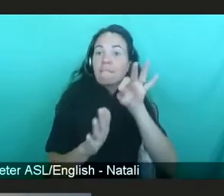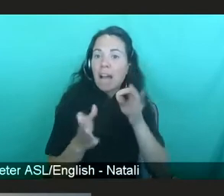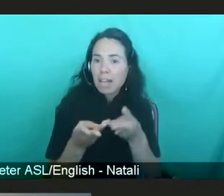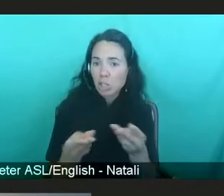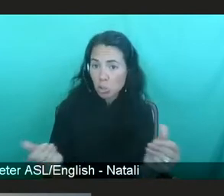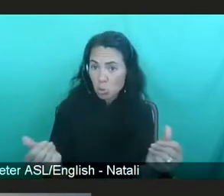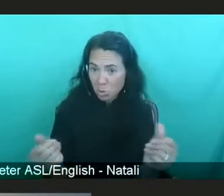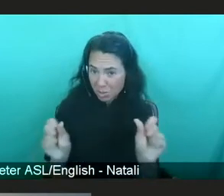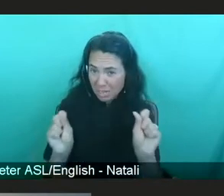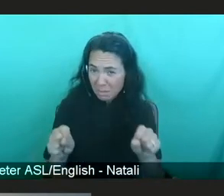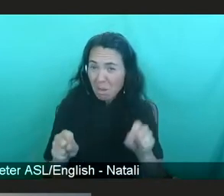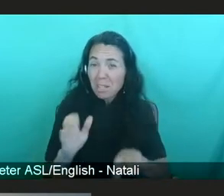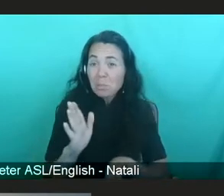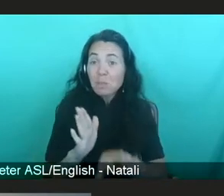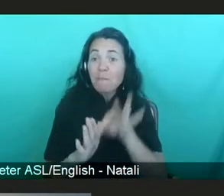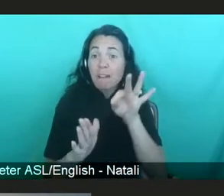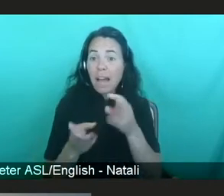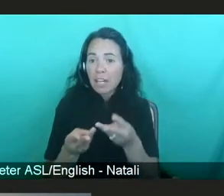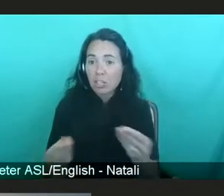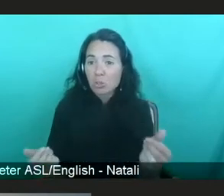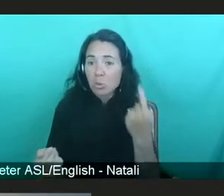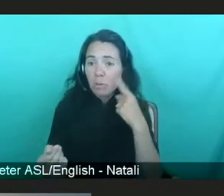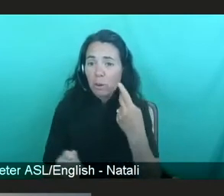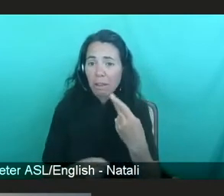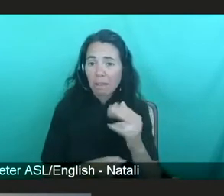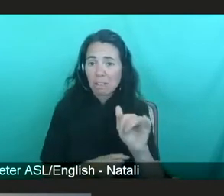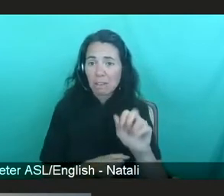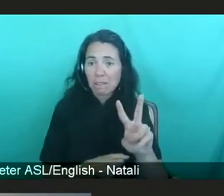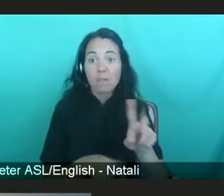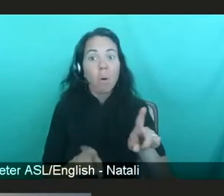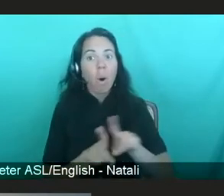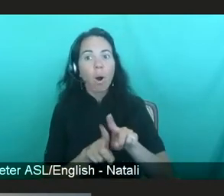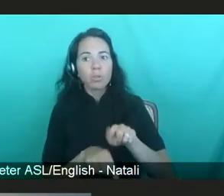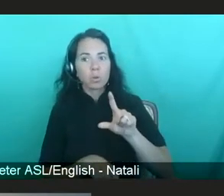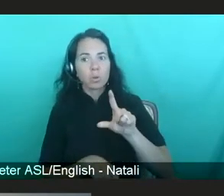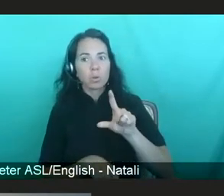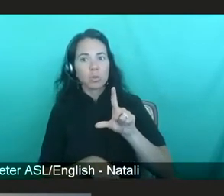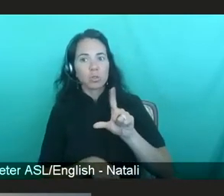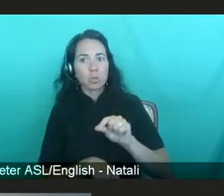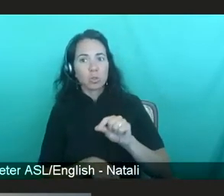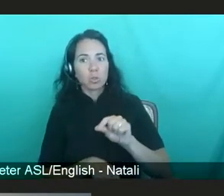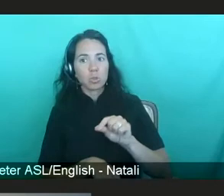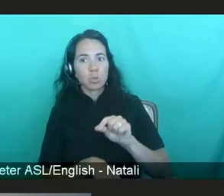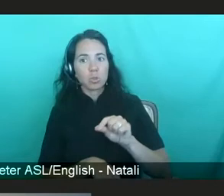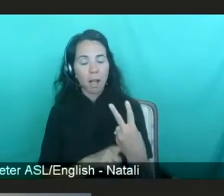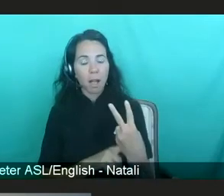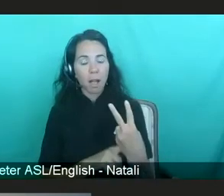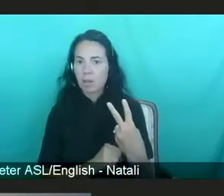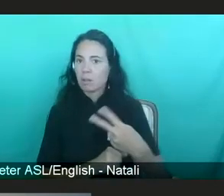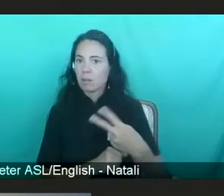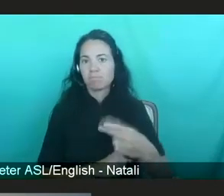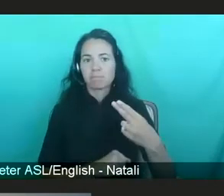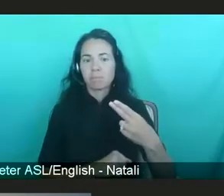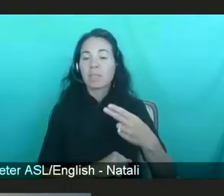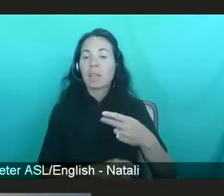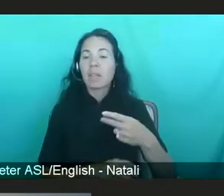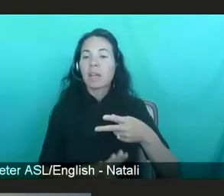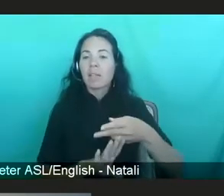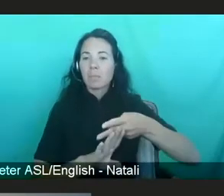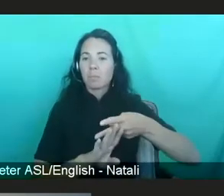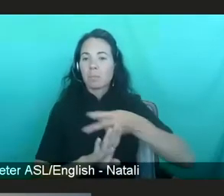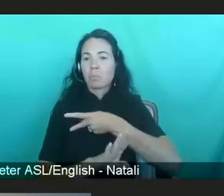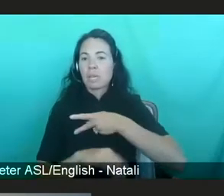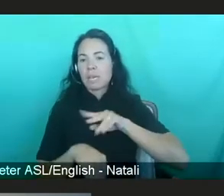cure in that point? Another big major milestone in 2012 was the approval of pre-exposure prophylaxis, or